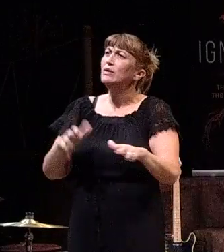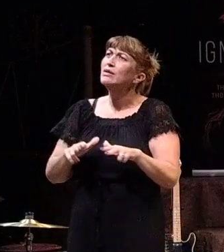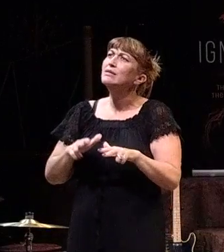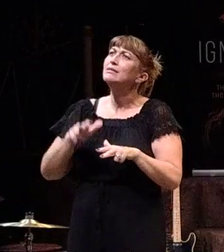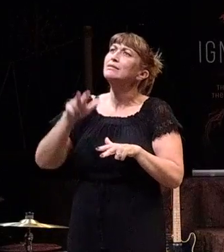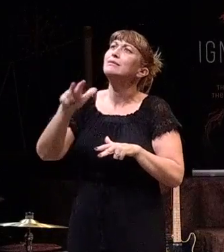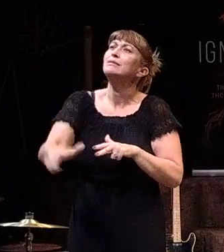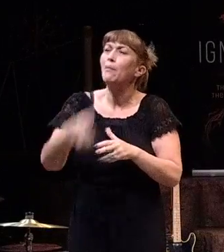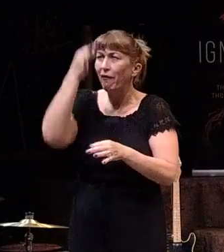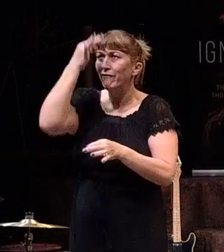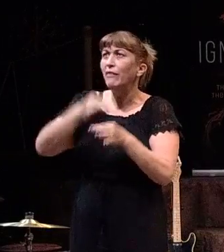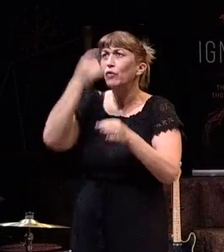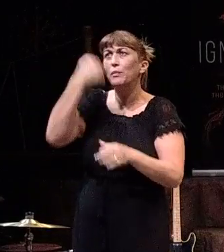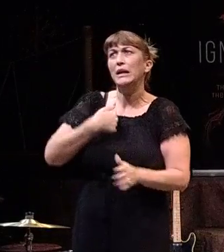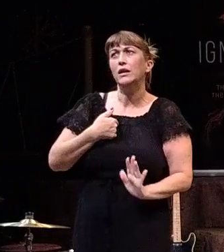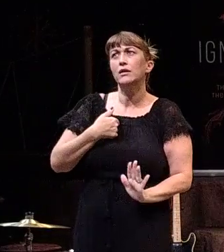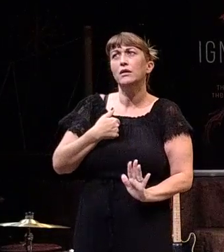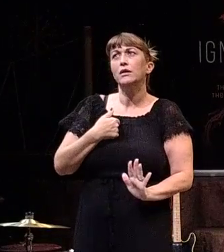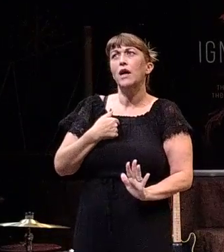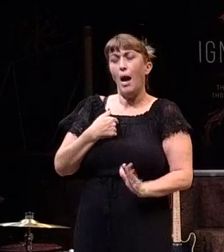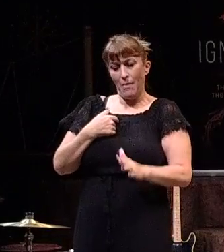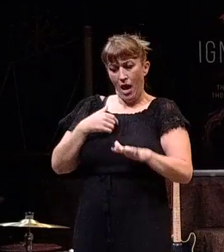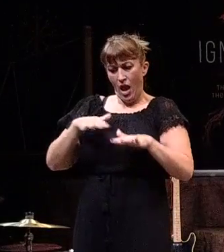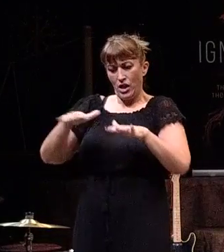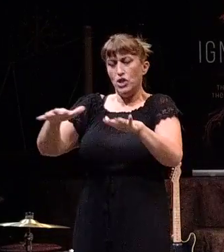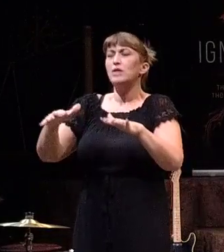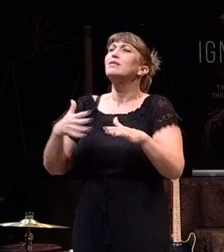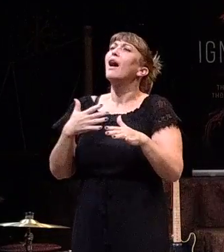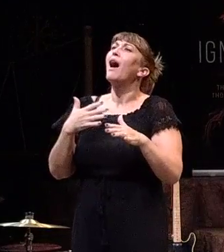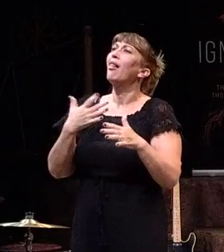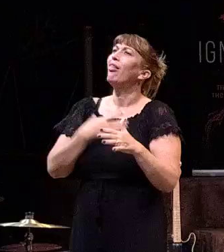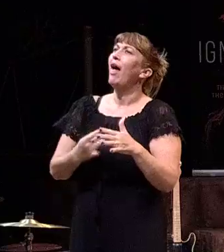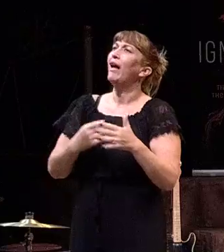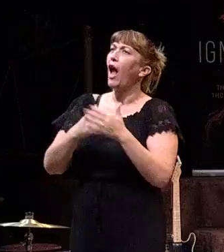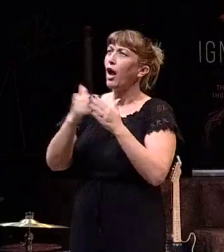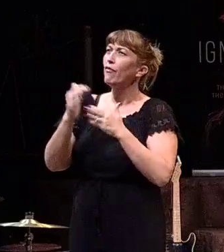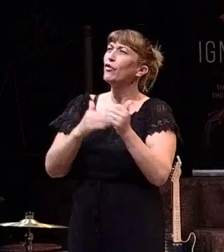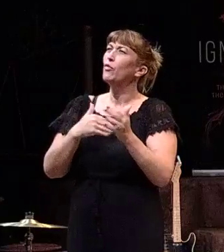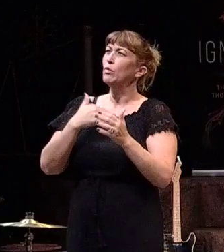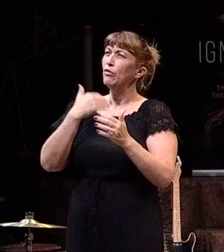Again, I'm anxious. I like being in control. I like the familiar and the comfortable.